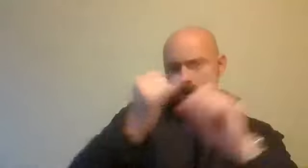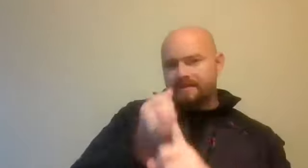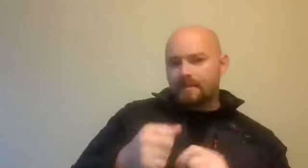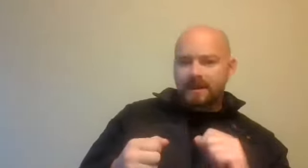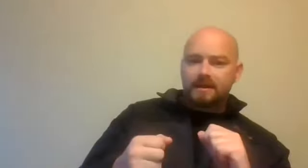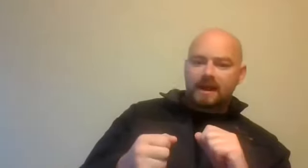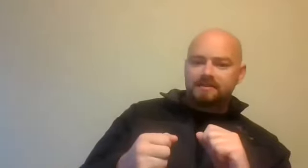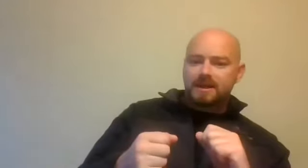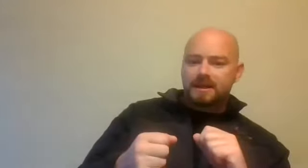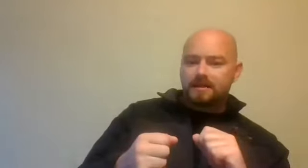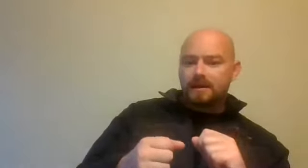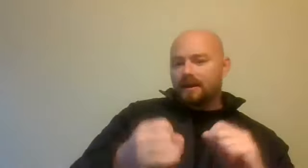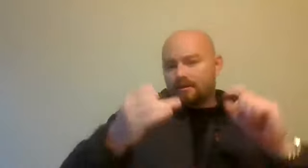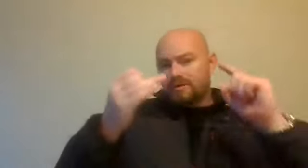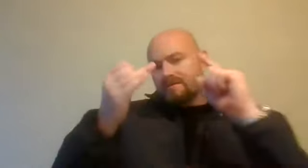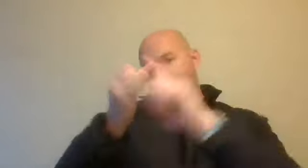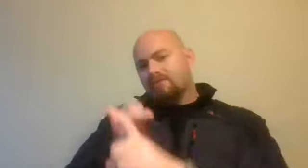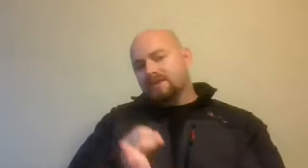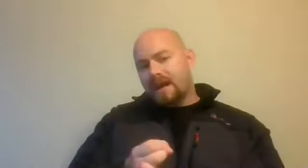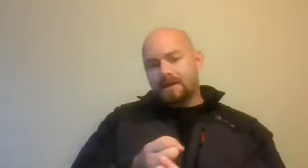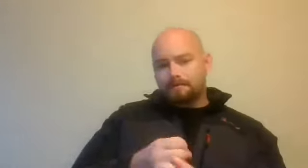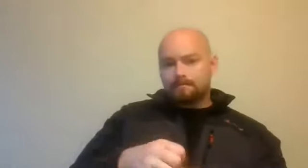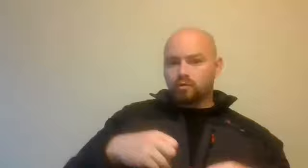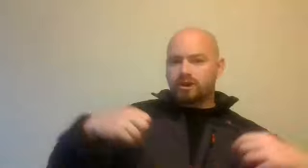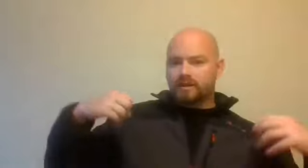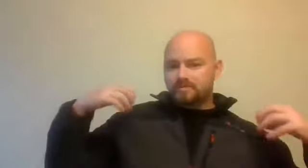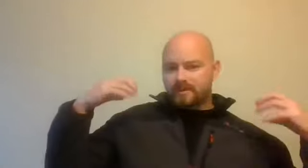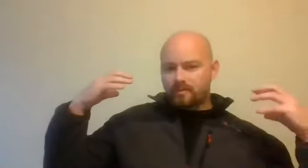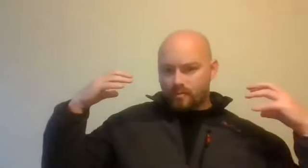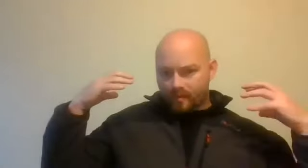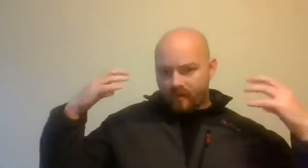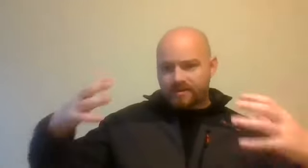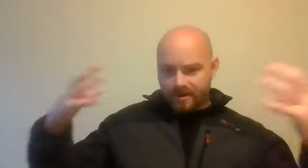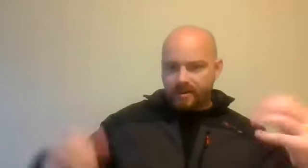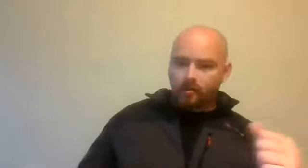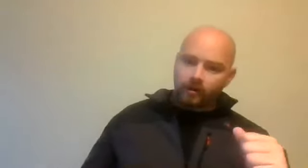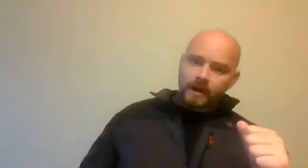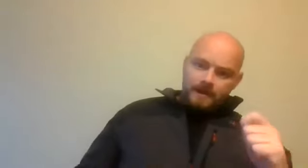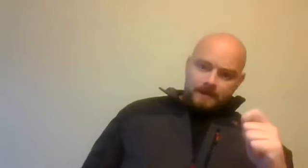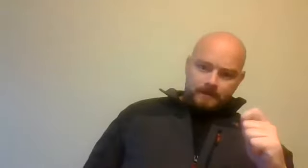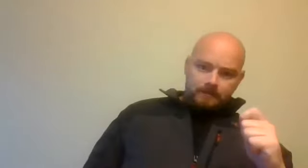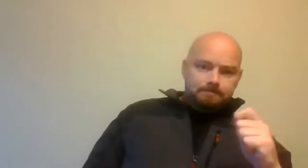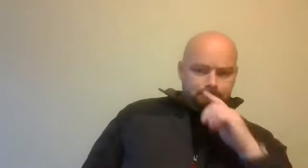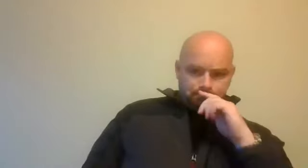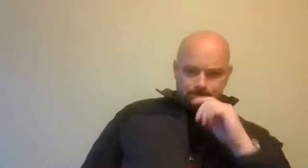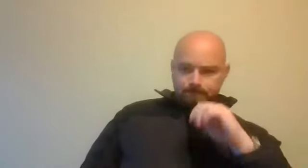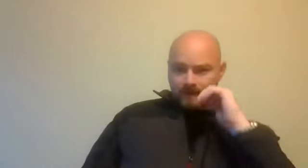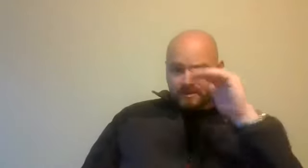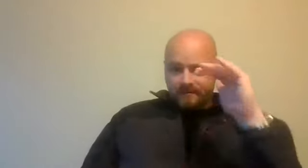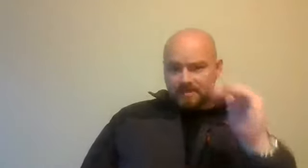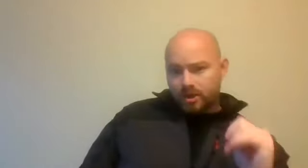Pandemic at the beginning, risk of a terrorist attack. Those are not things we voluntarily go for. So if we take from a